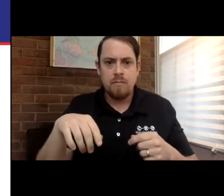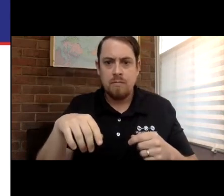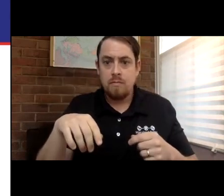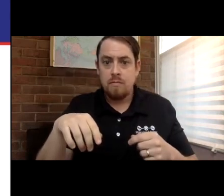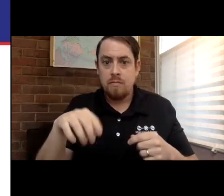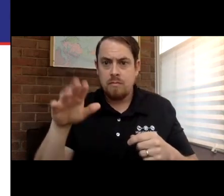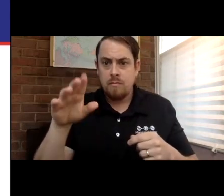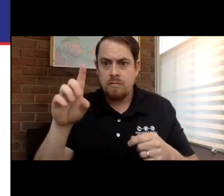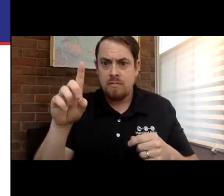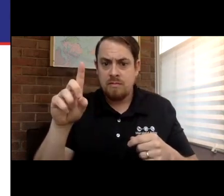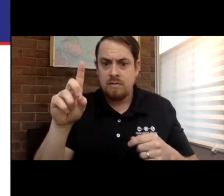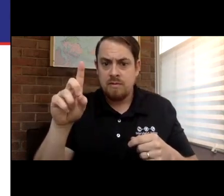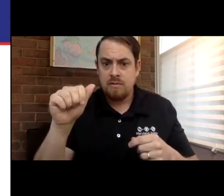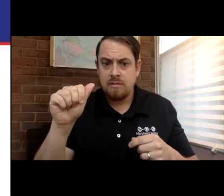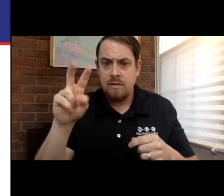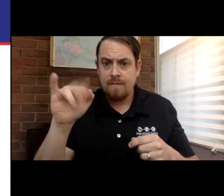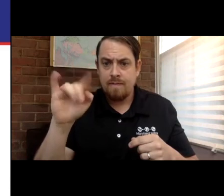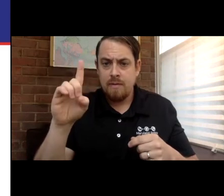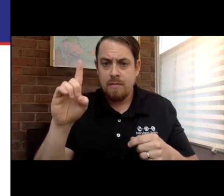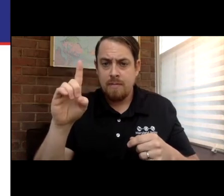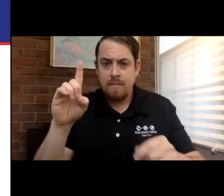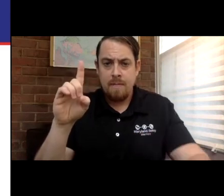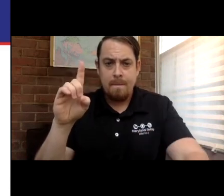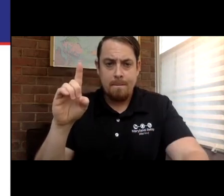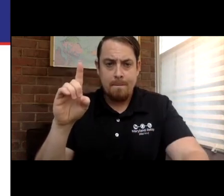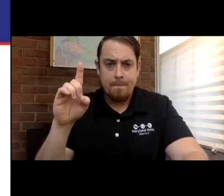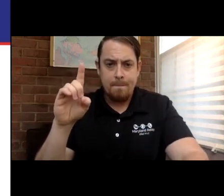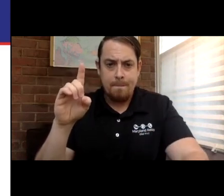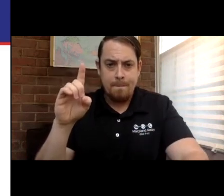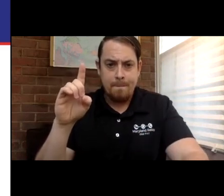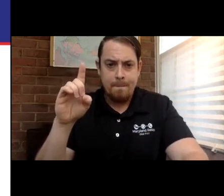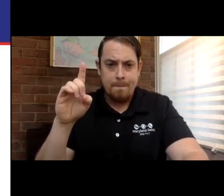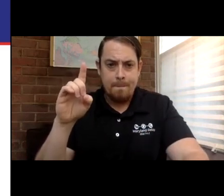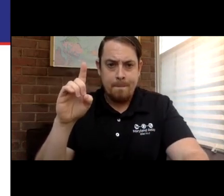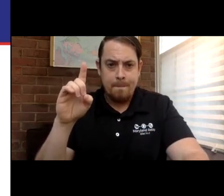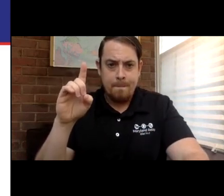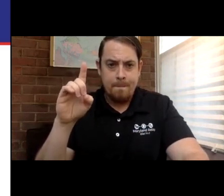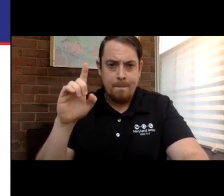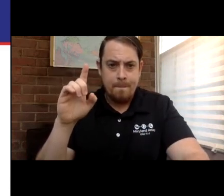I'm going to reiterate the question to you. David, would you mind joining me?